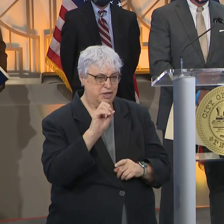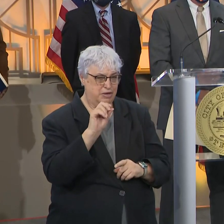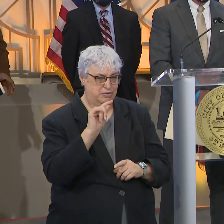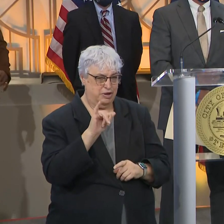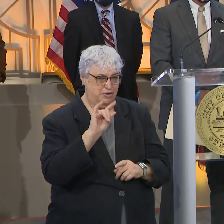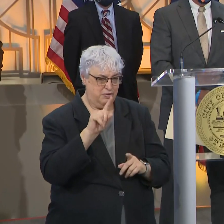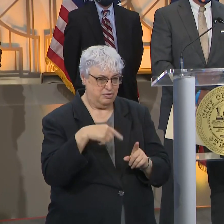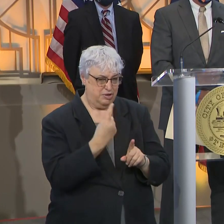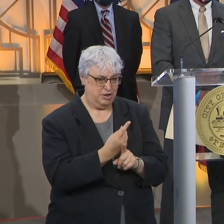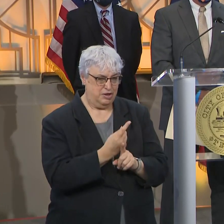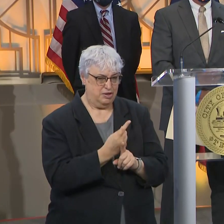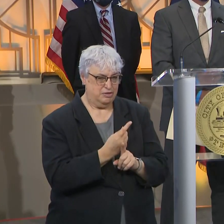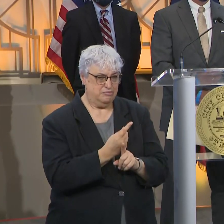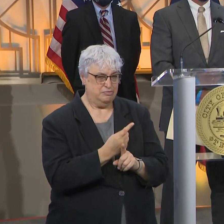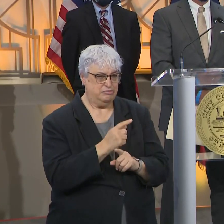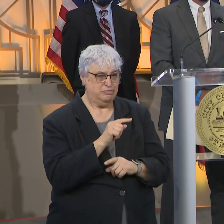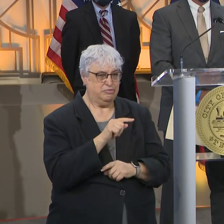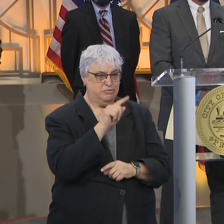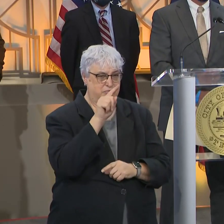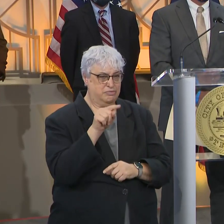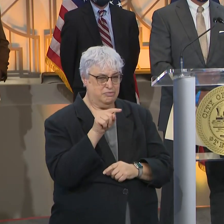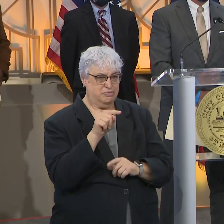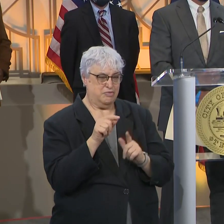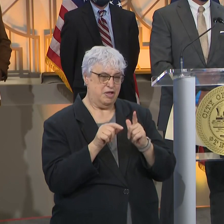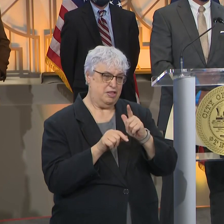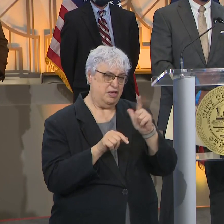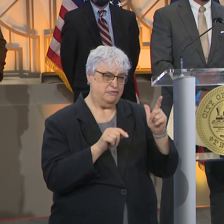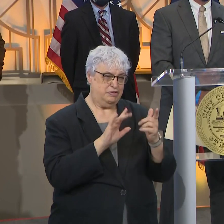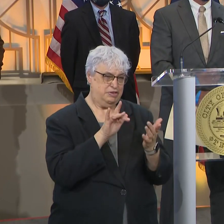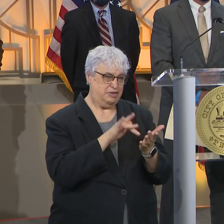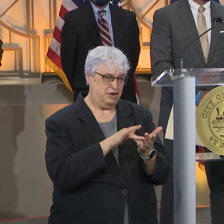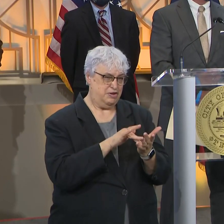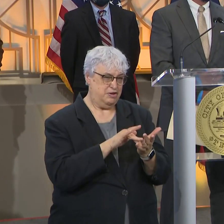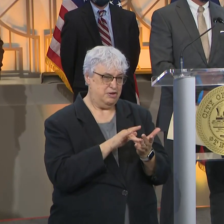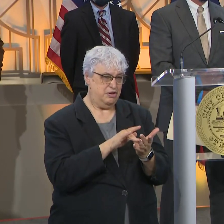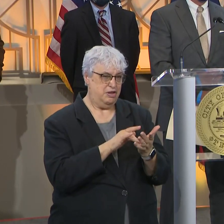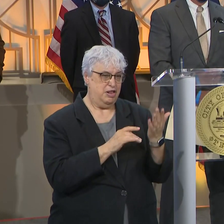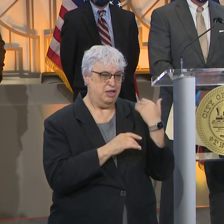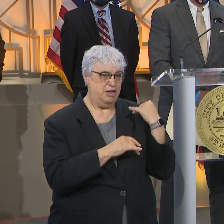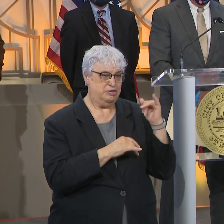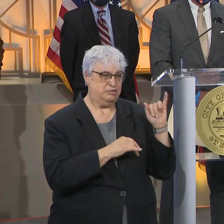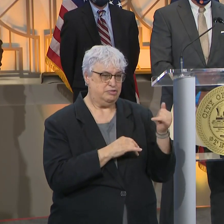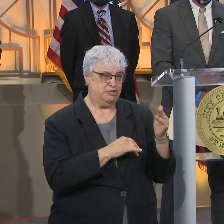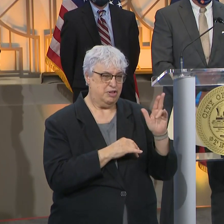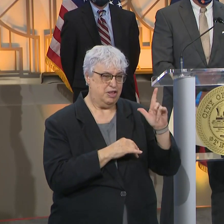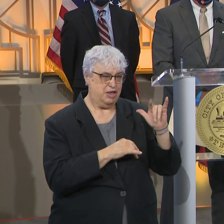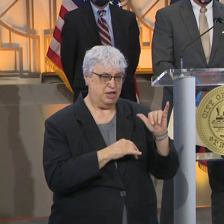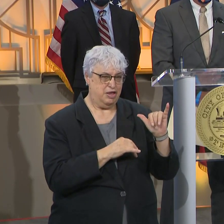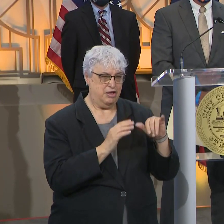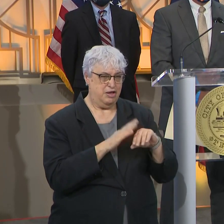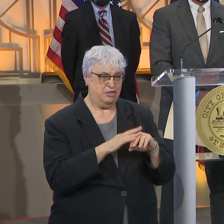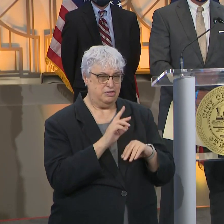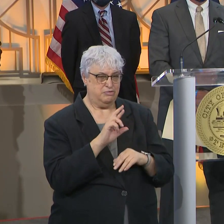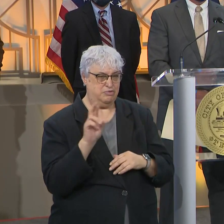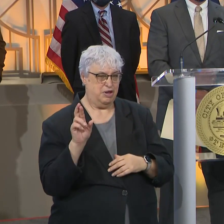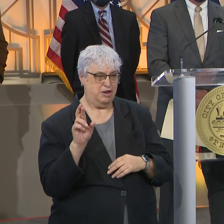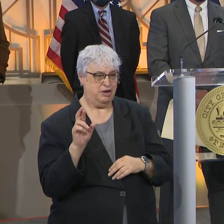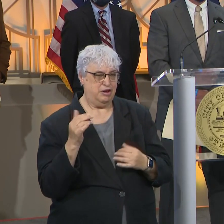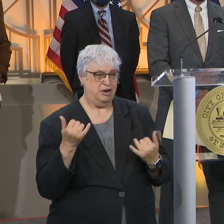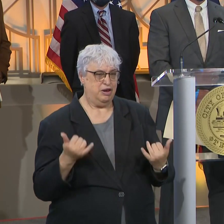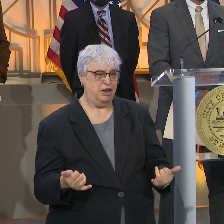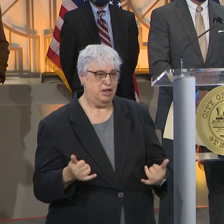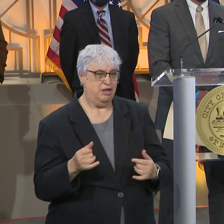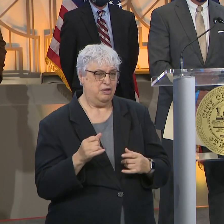and you will see that that peak on the left center of the screen is back in July. Now, off to the far right is our current